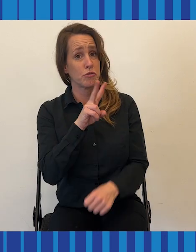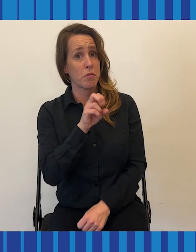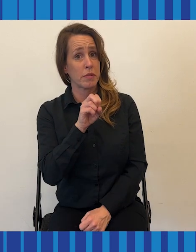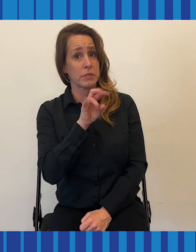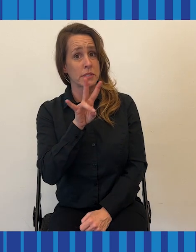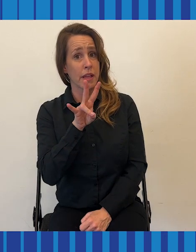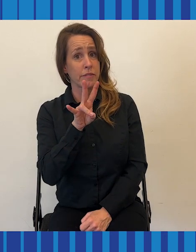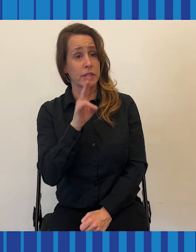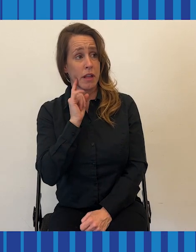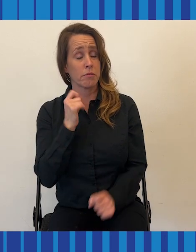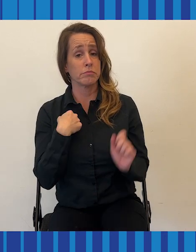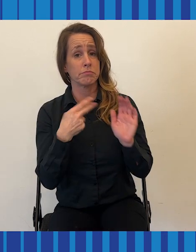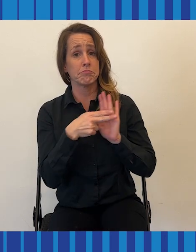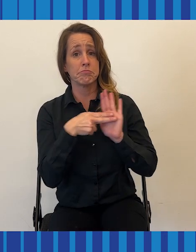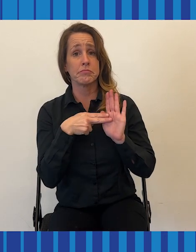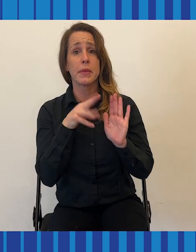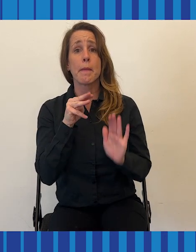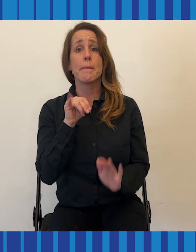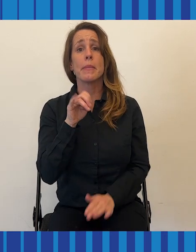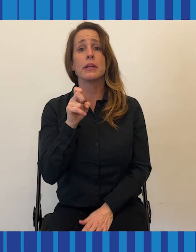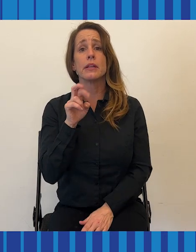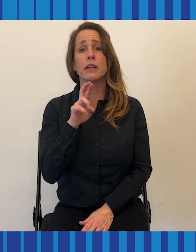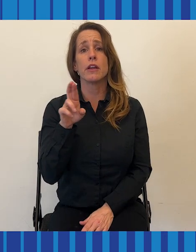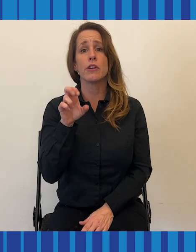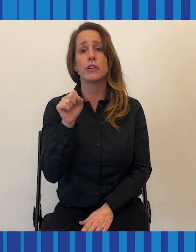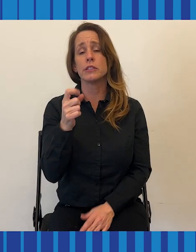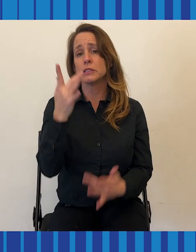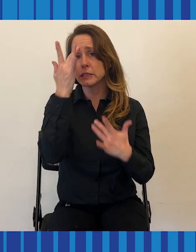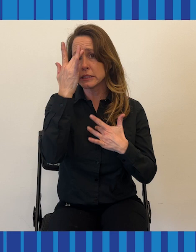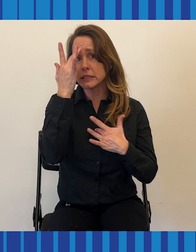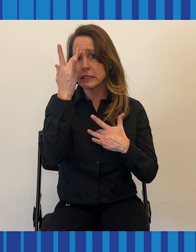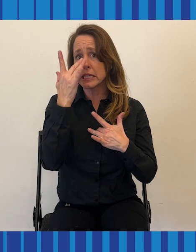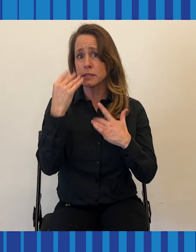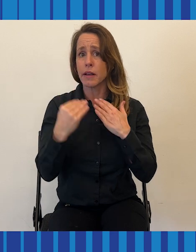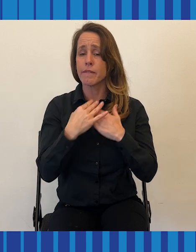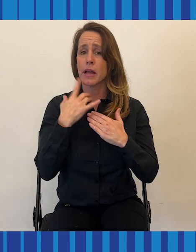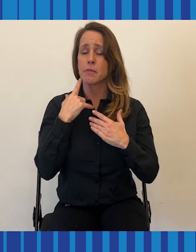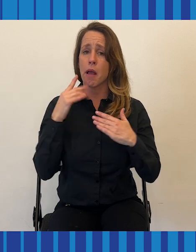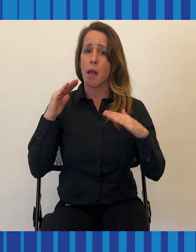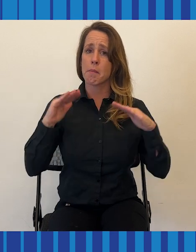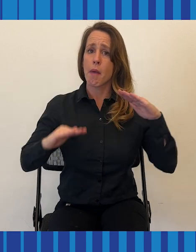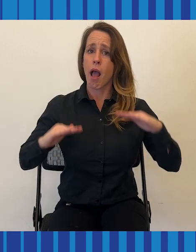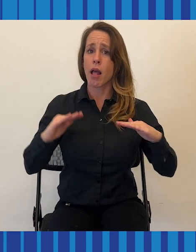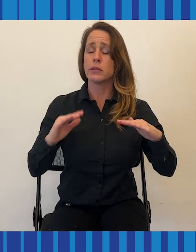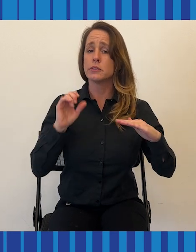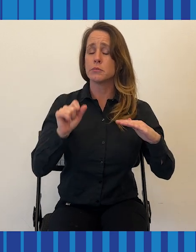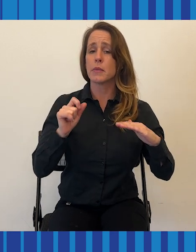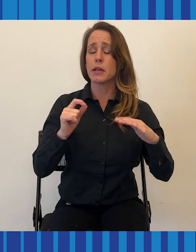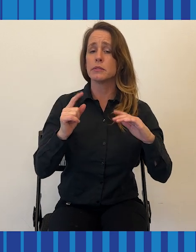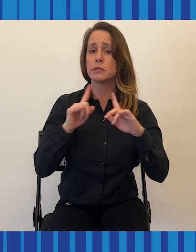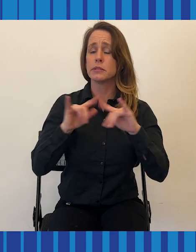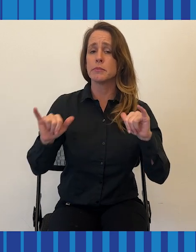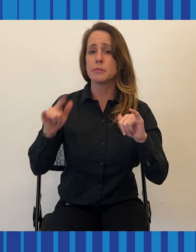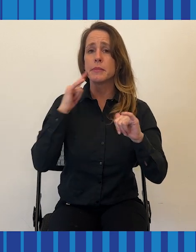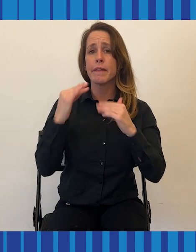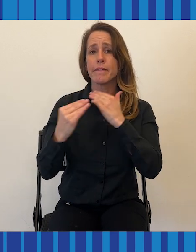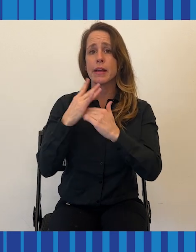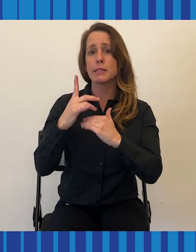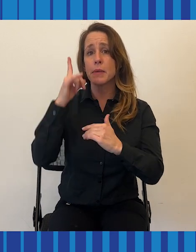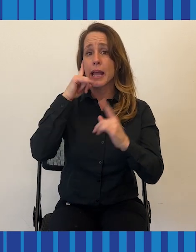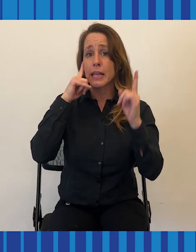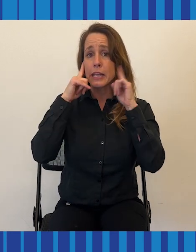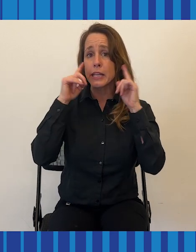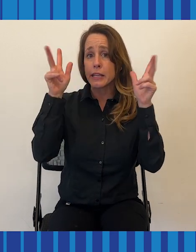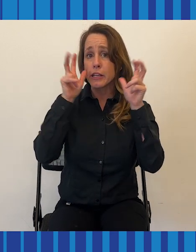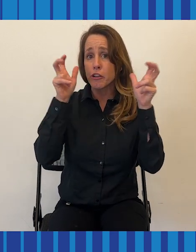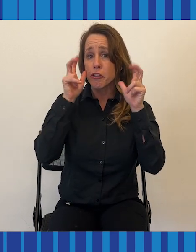In 2007, I was diagnosed with Meniere's disease, which is a balance disorder that also affects your hearing.